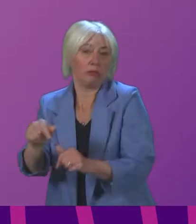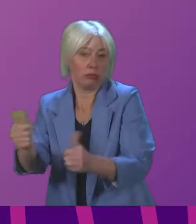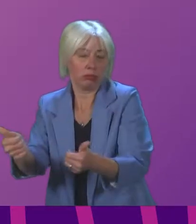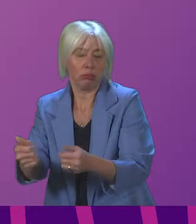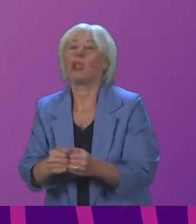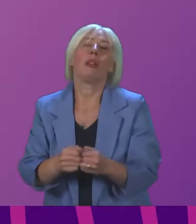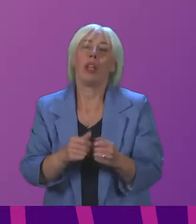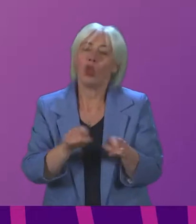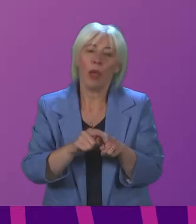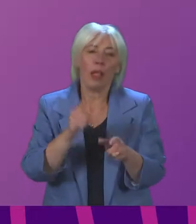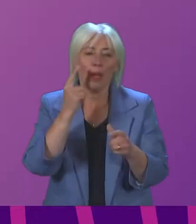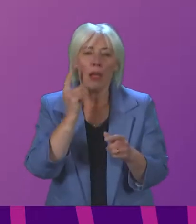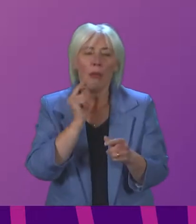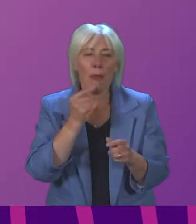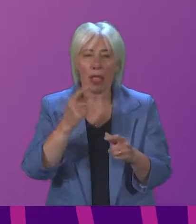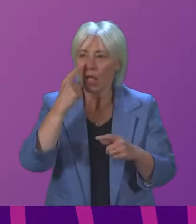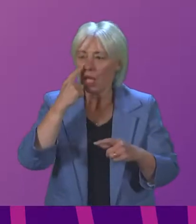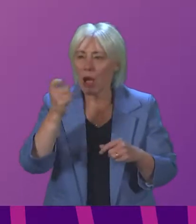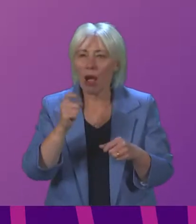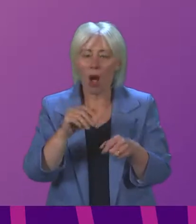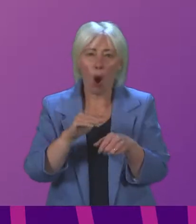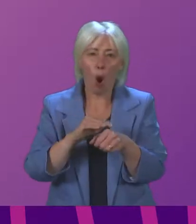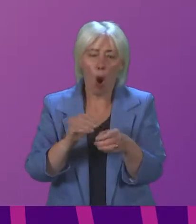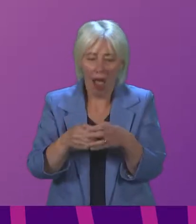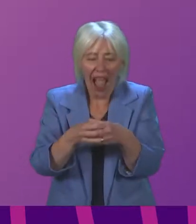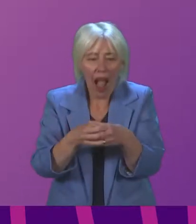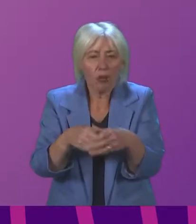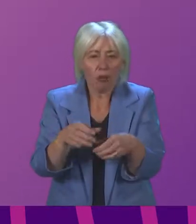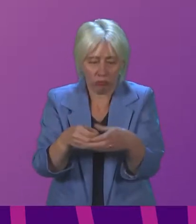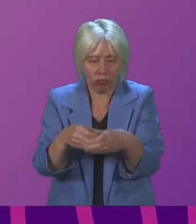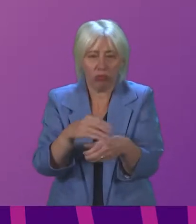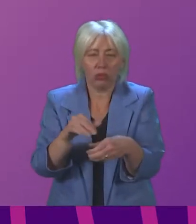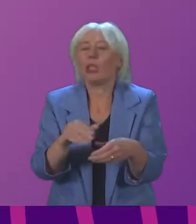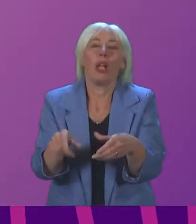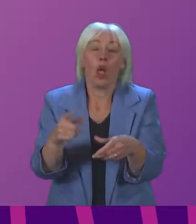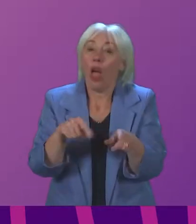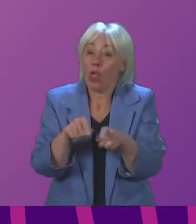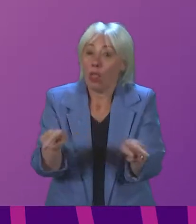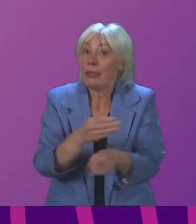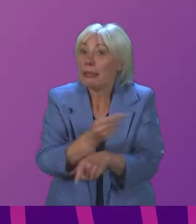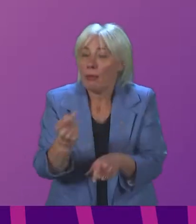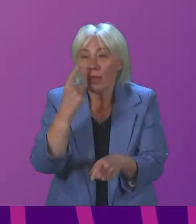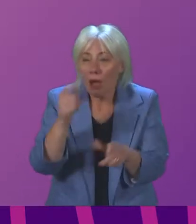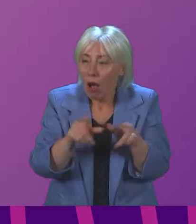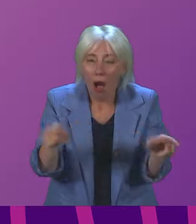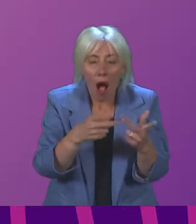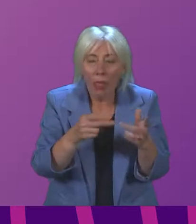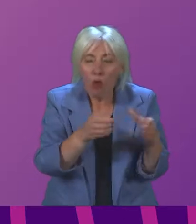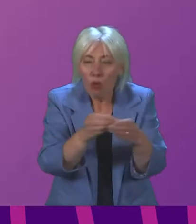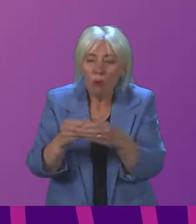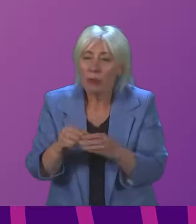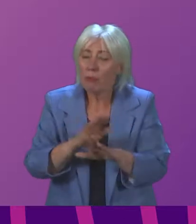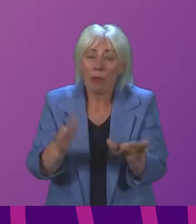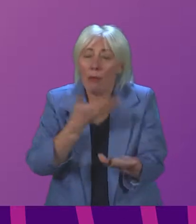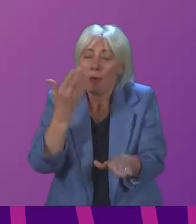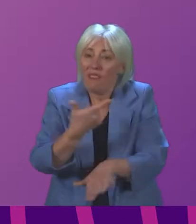our younger people, and some minority ethnic groups, are more likely to be in that unvaccinated category. So this is a matter of